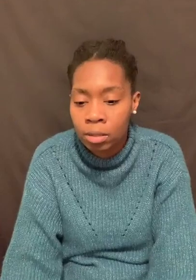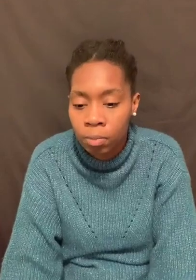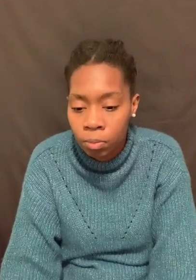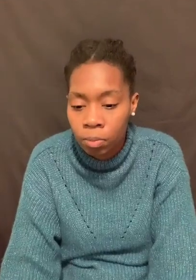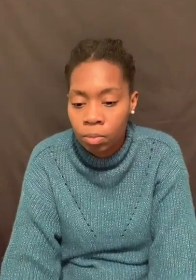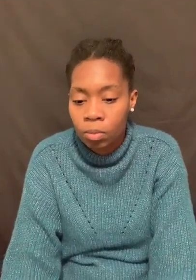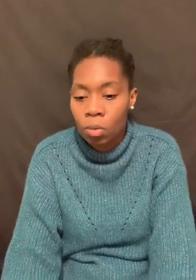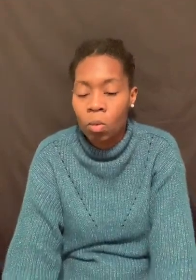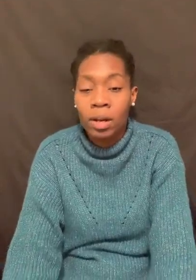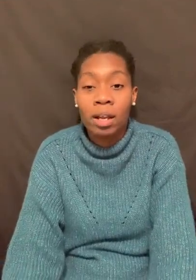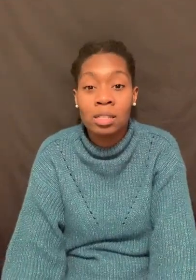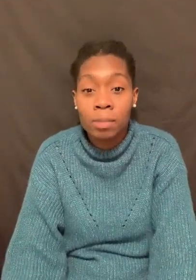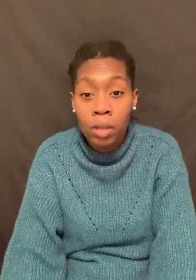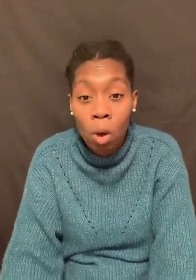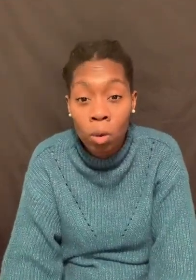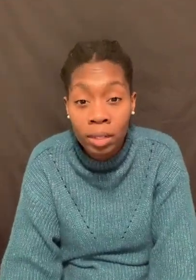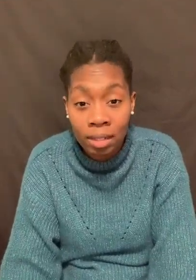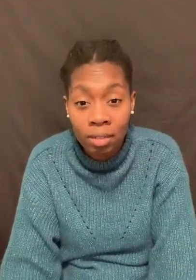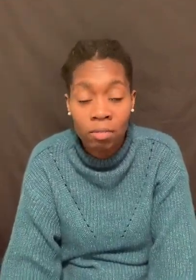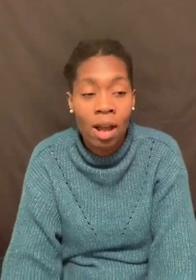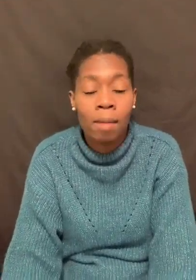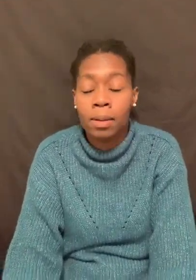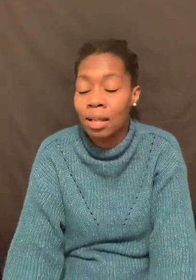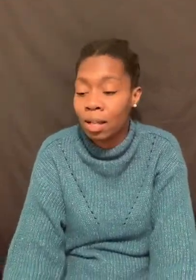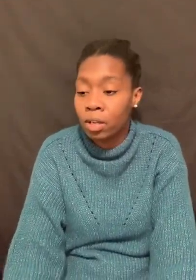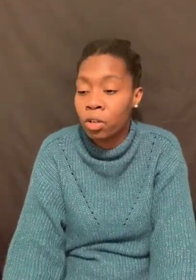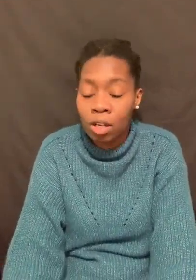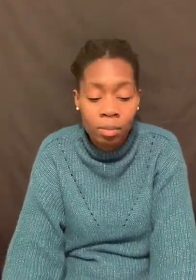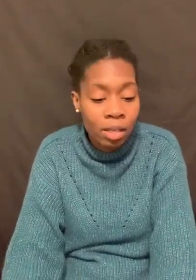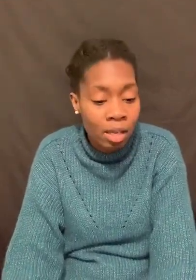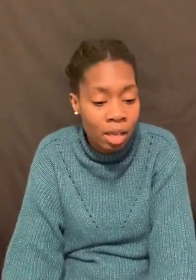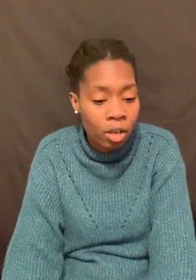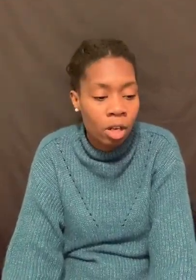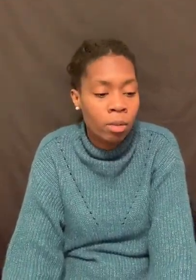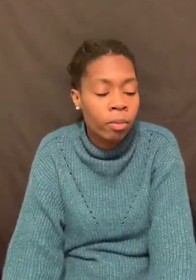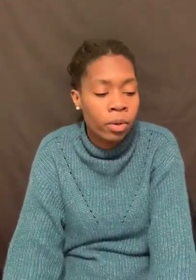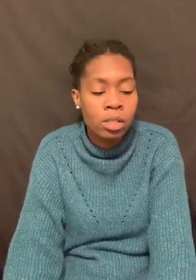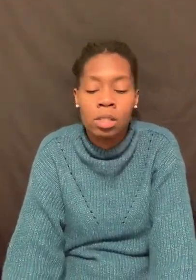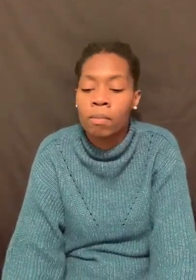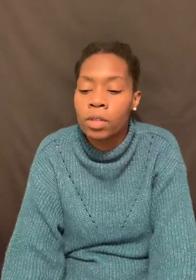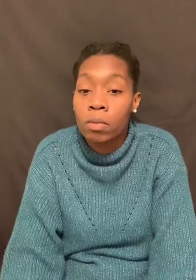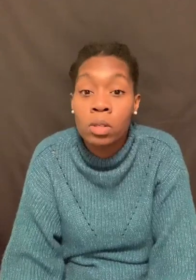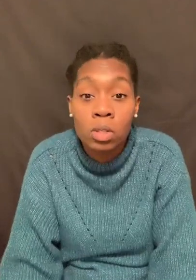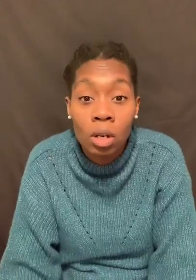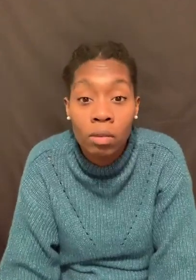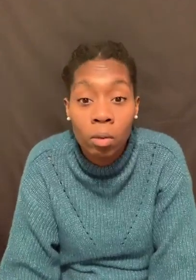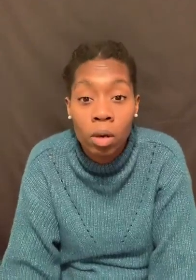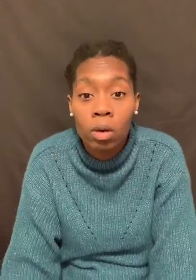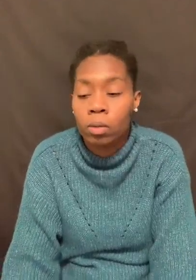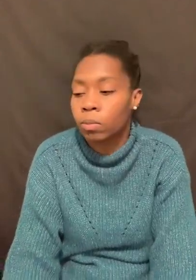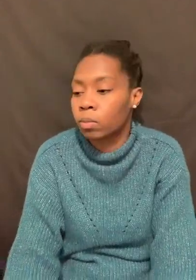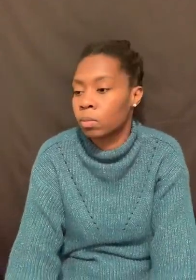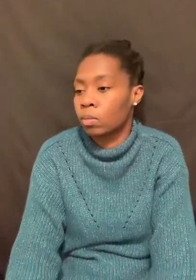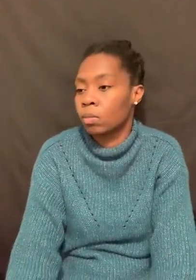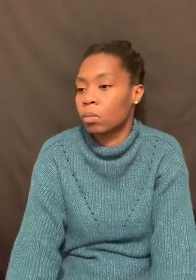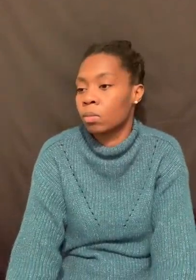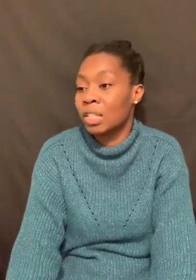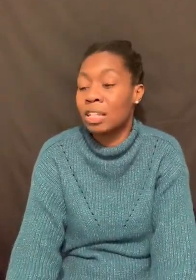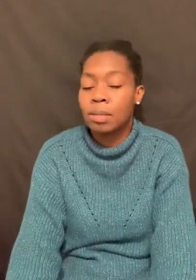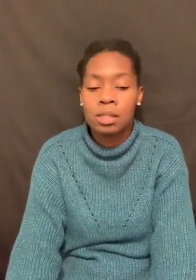is wanting us to be holy and sanctified, but that you're not going to be king. You're not going to be a priest. If you still love the world, you have to